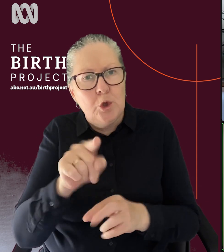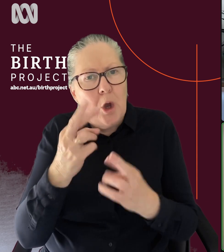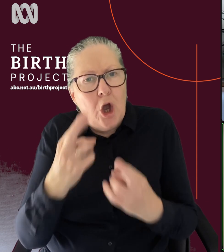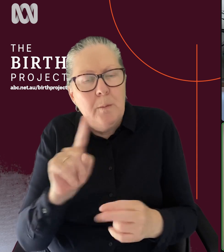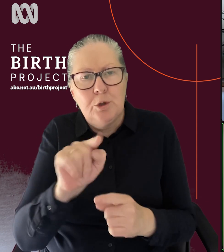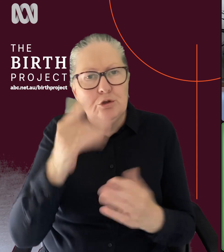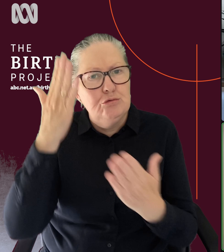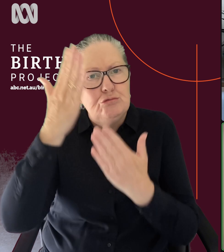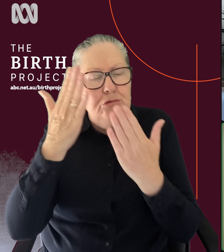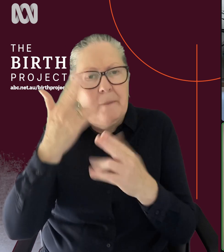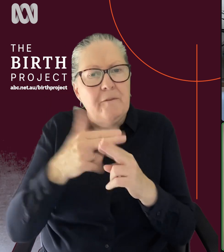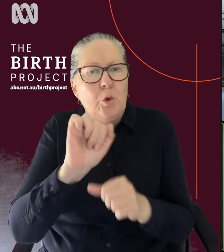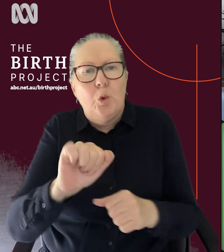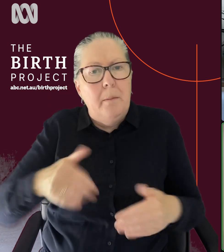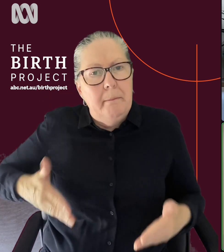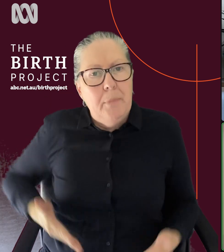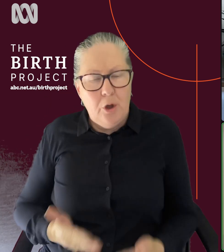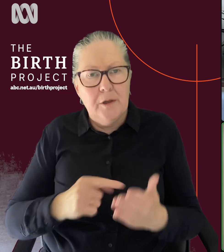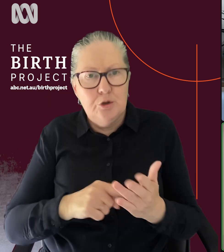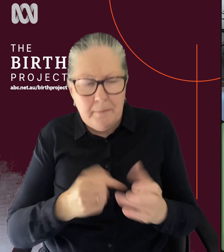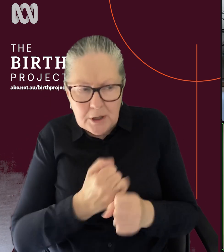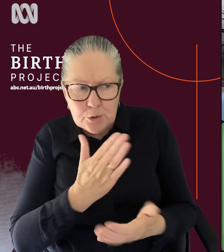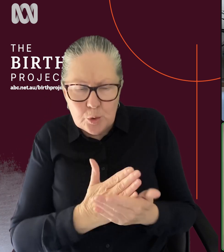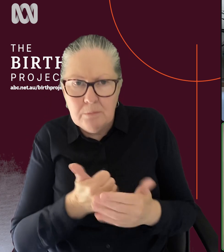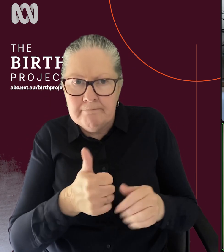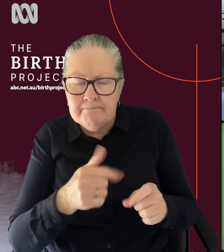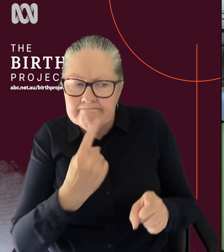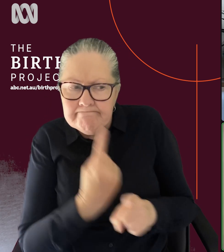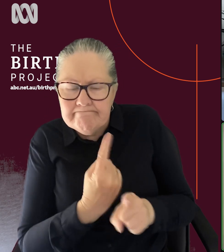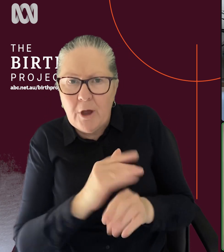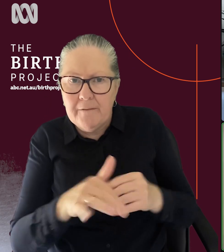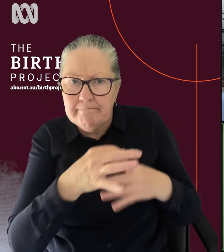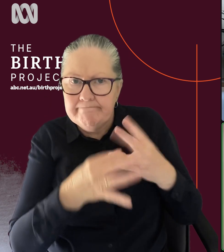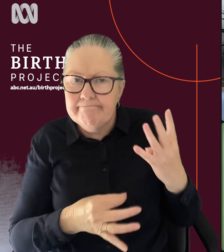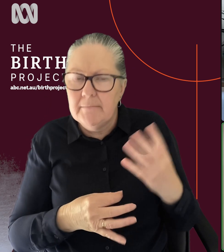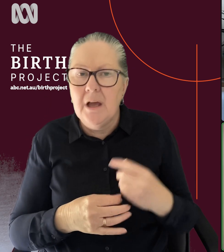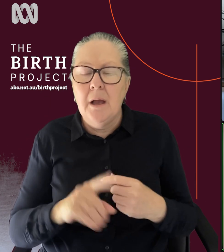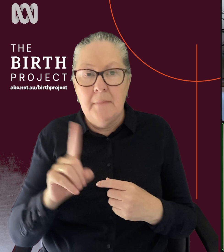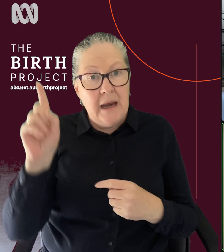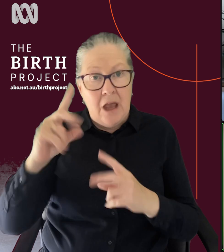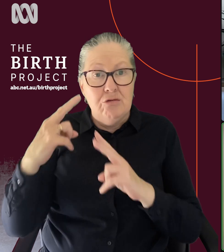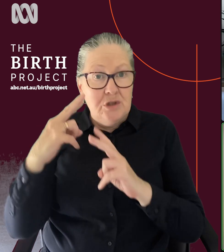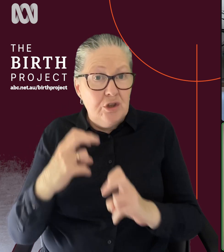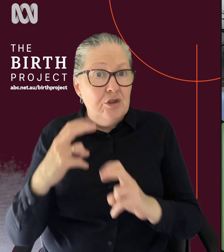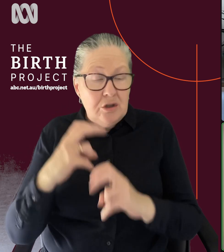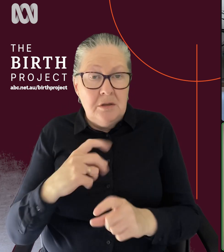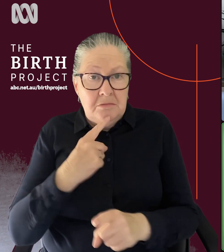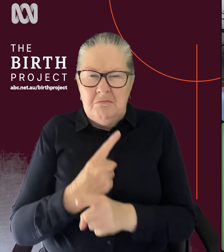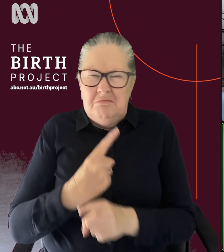initially to kind of uncover those sorts of things. Um, but I think, yeah, more and more research is supporting that BMI is